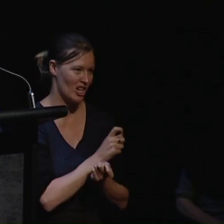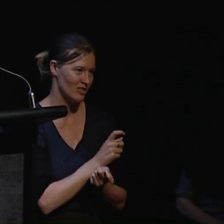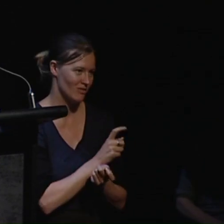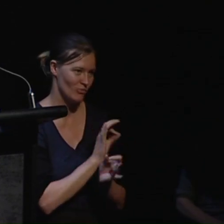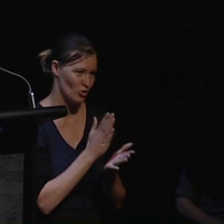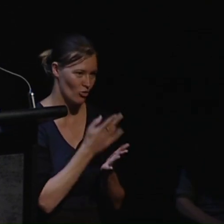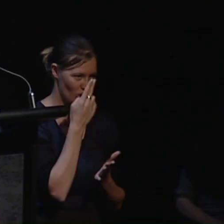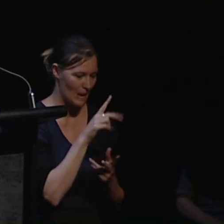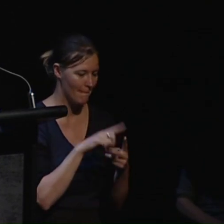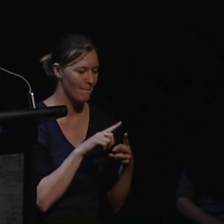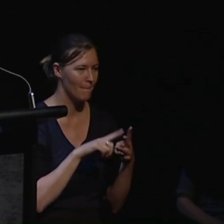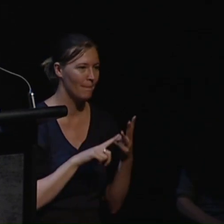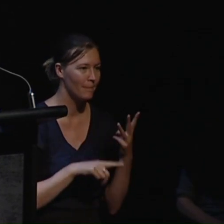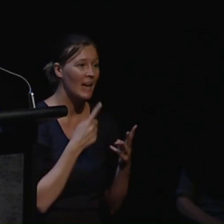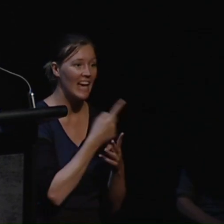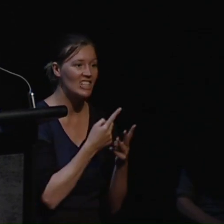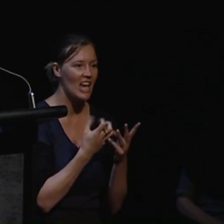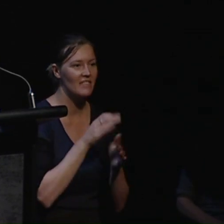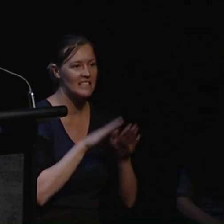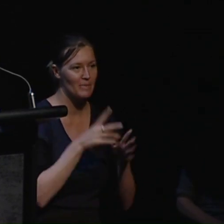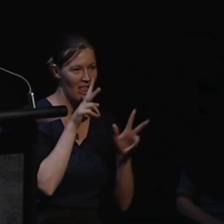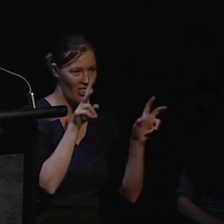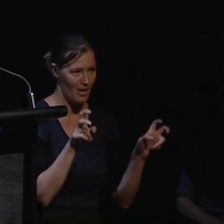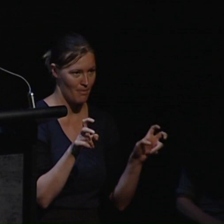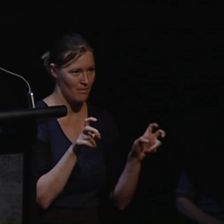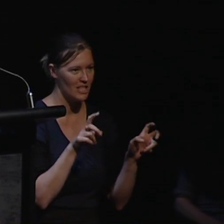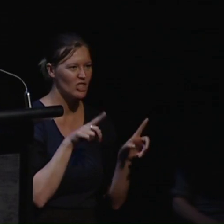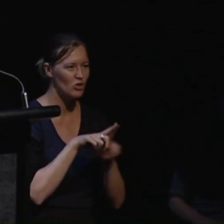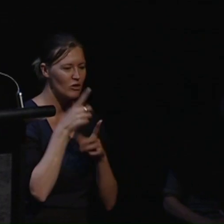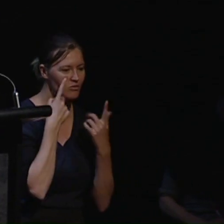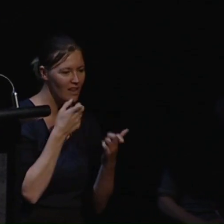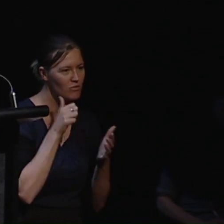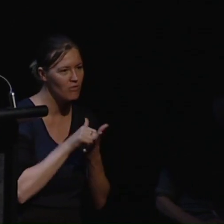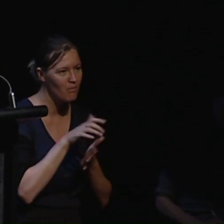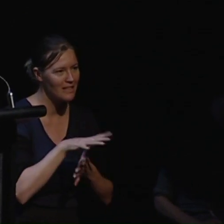Their stories all share a similar theme of finding the right place to live.